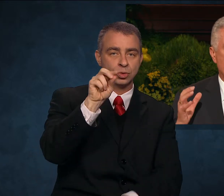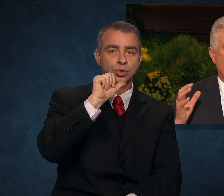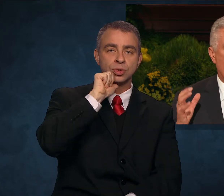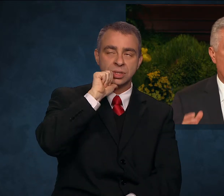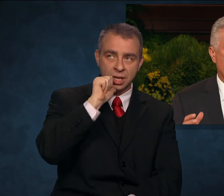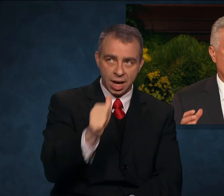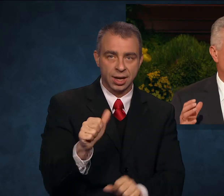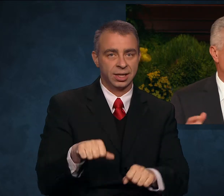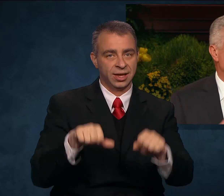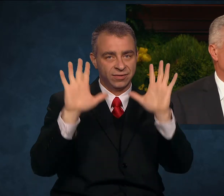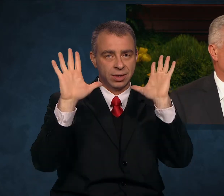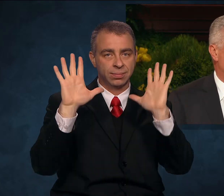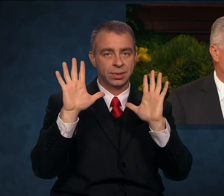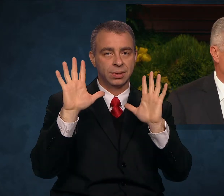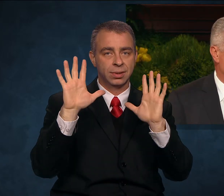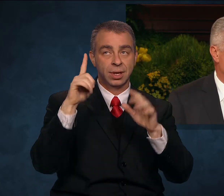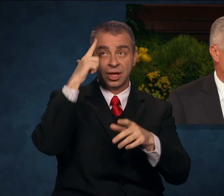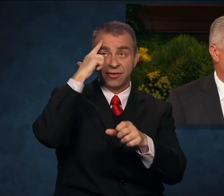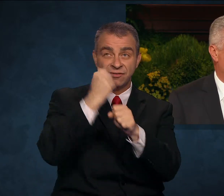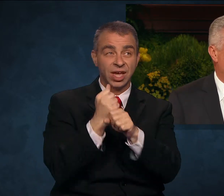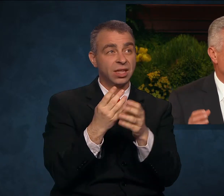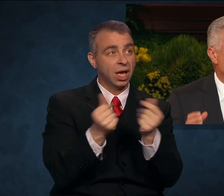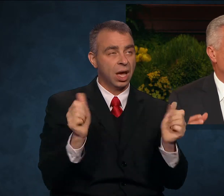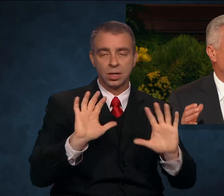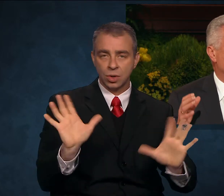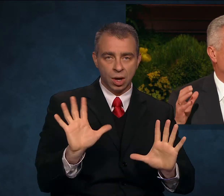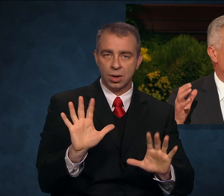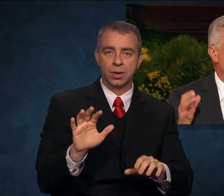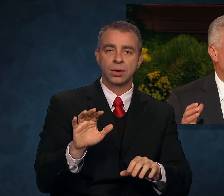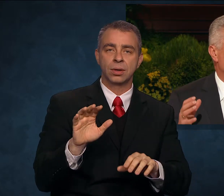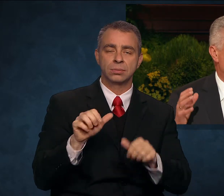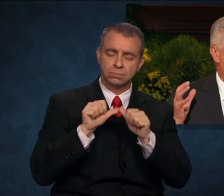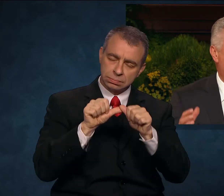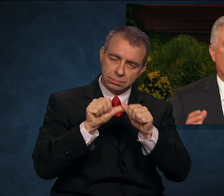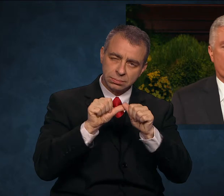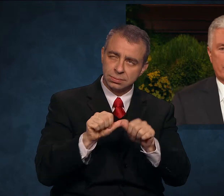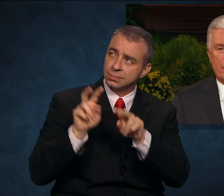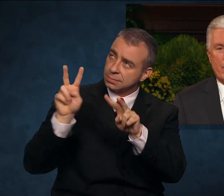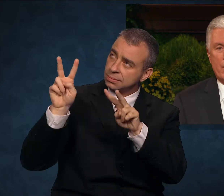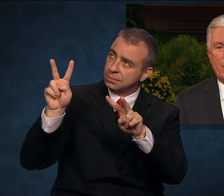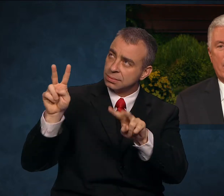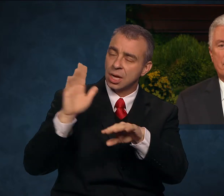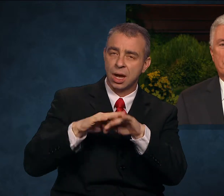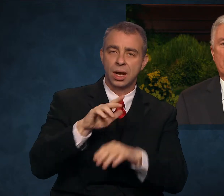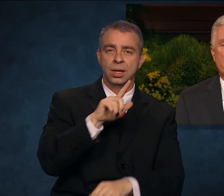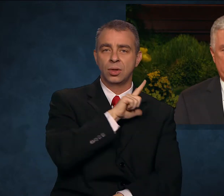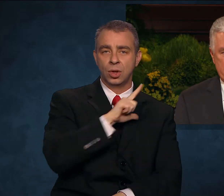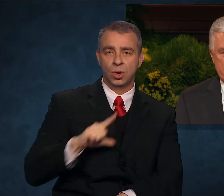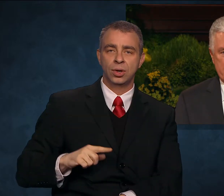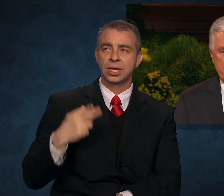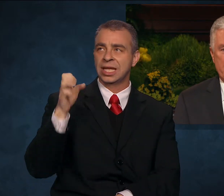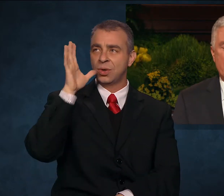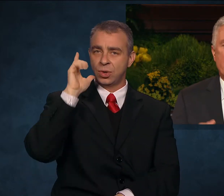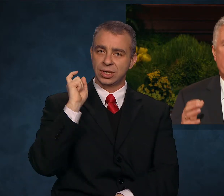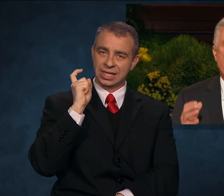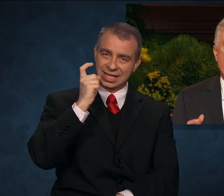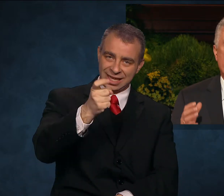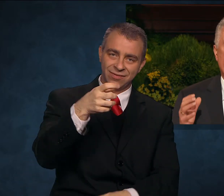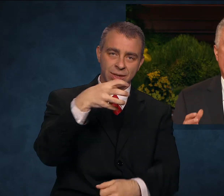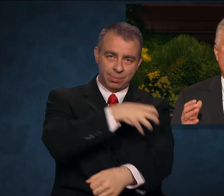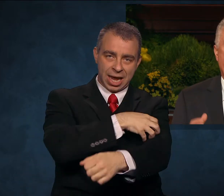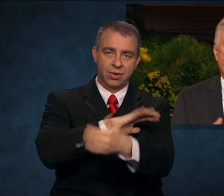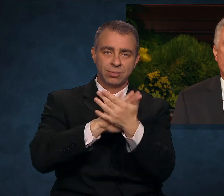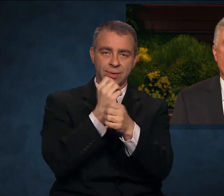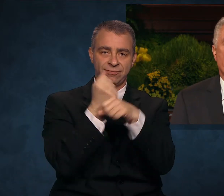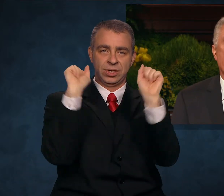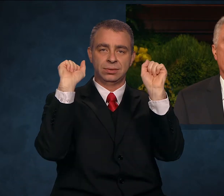Keep your heart close to the Lord, and He will give you the power of deliverance. He